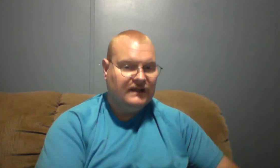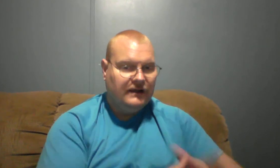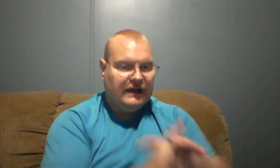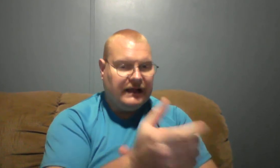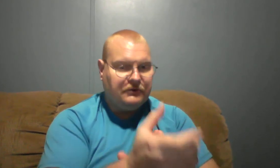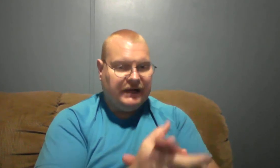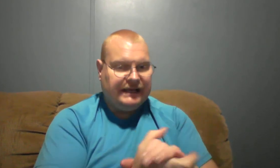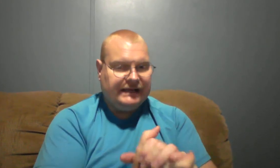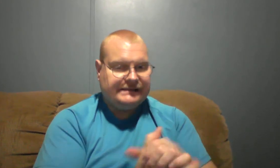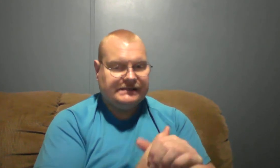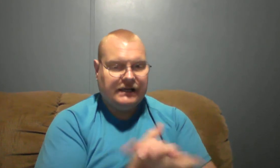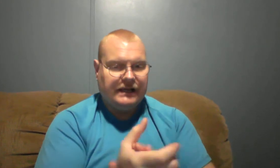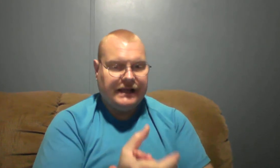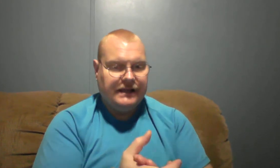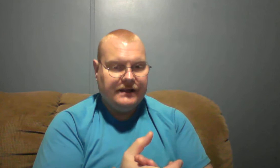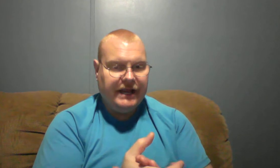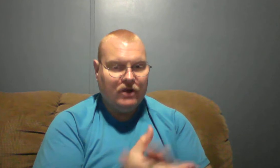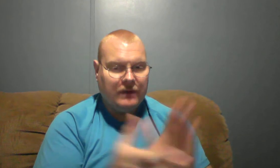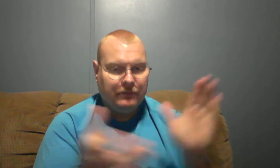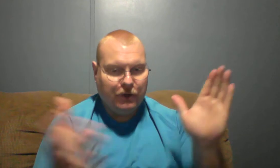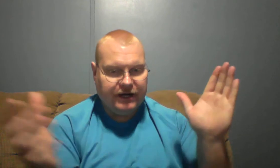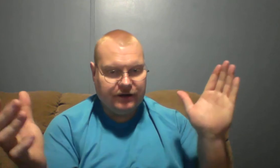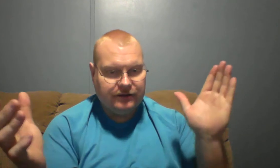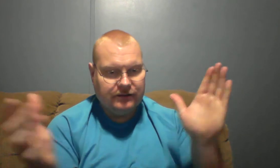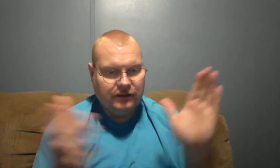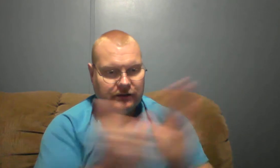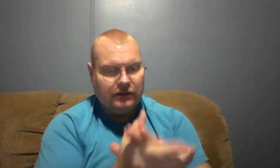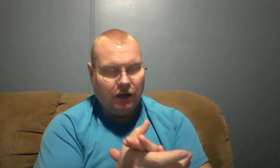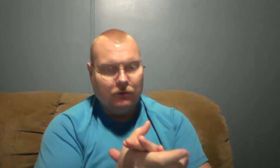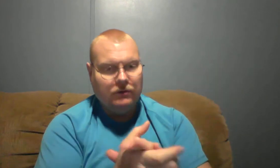It reads, hear my prayer, O Lord.